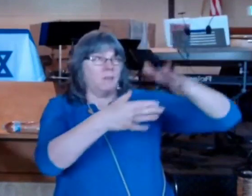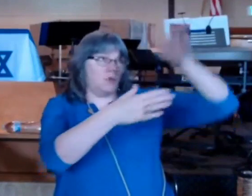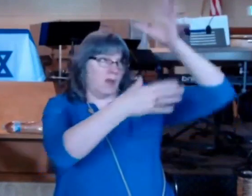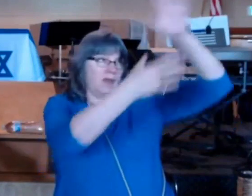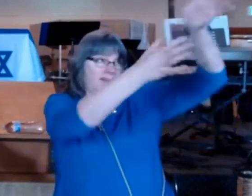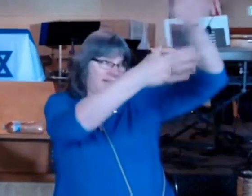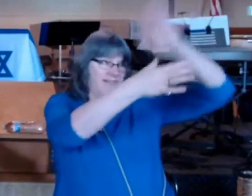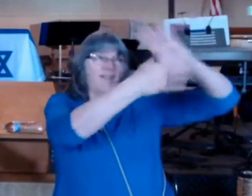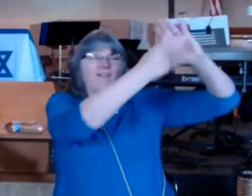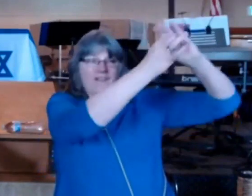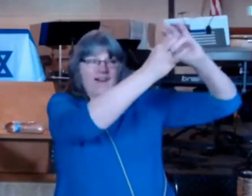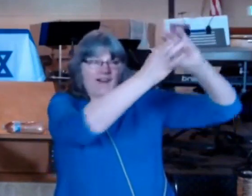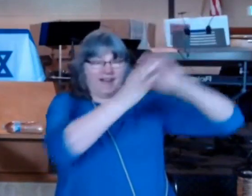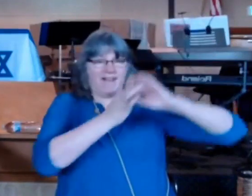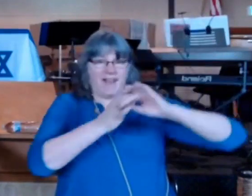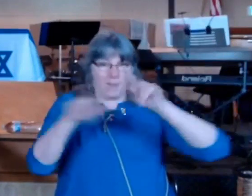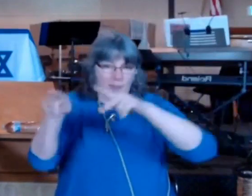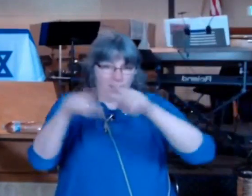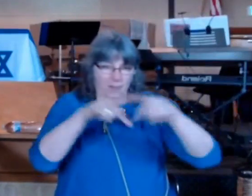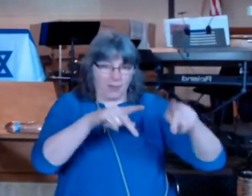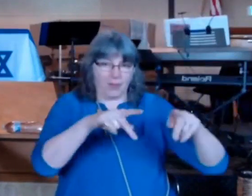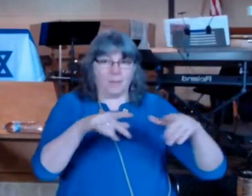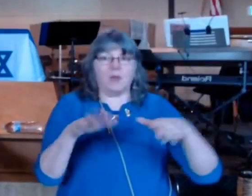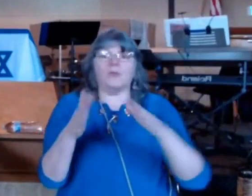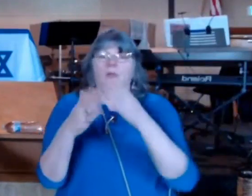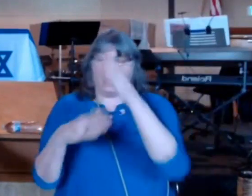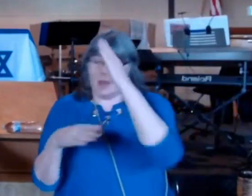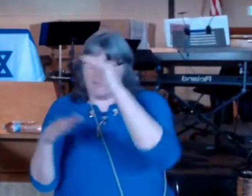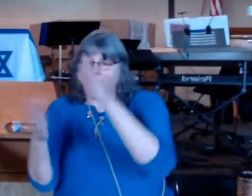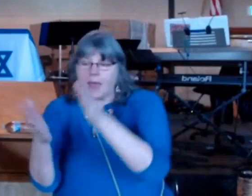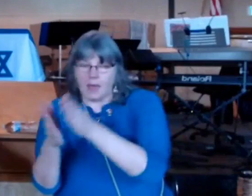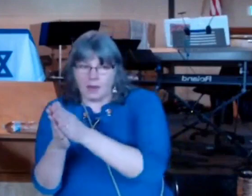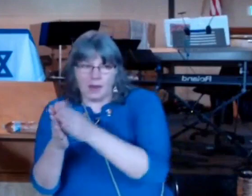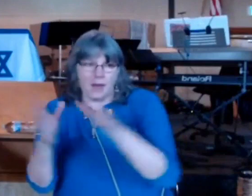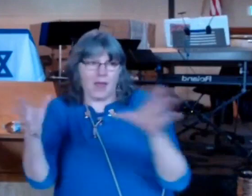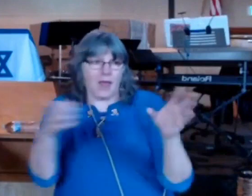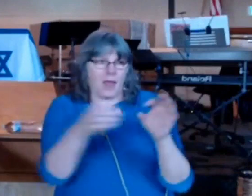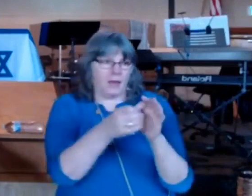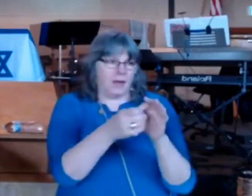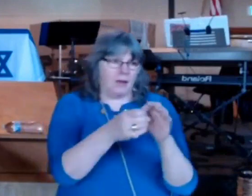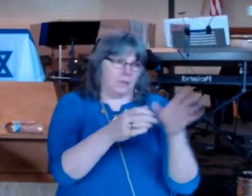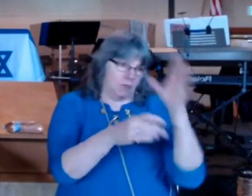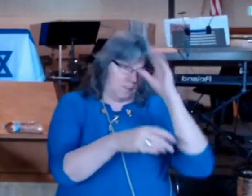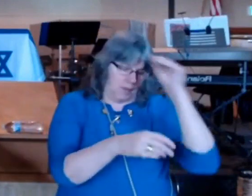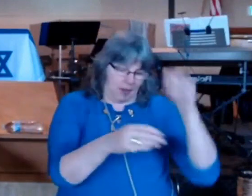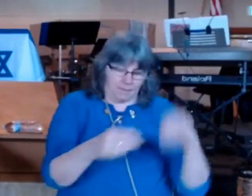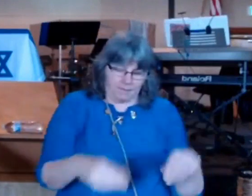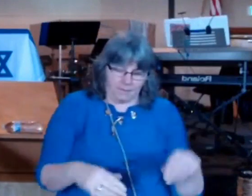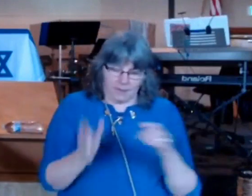man and man Hashem Yeshua Messiah Amen Amen Amen